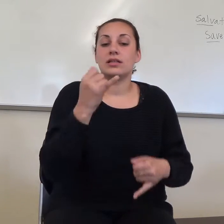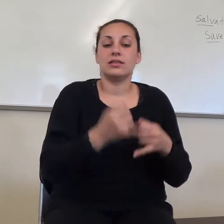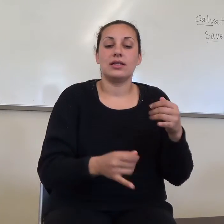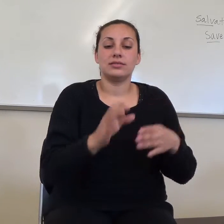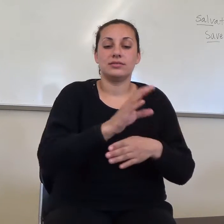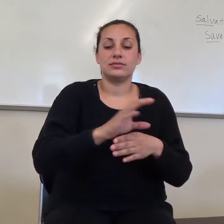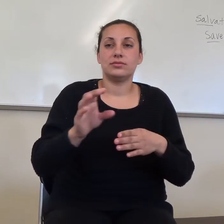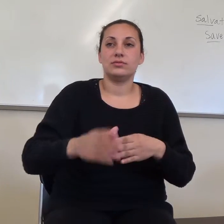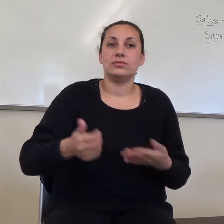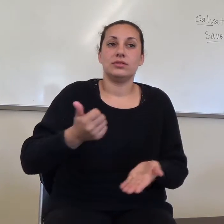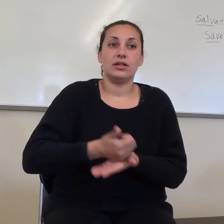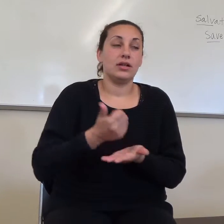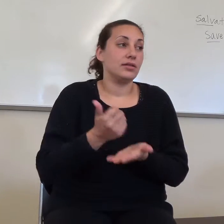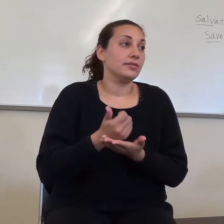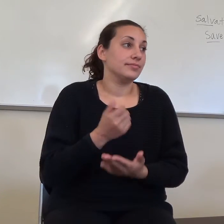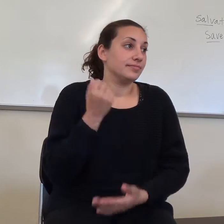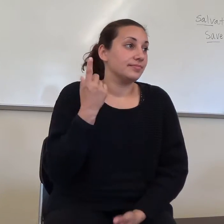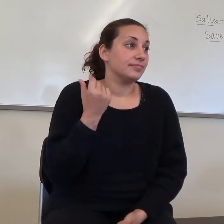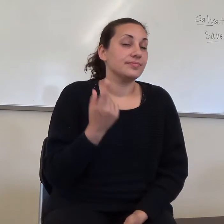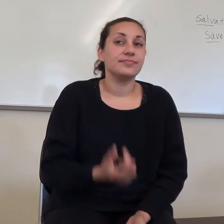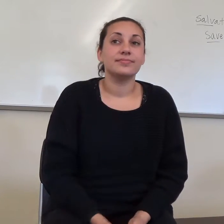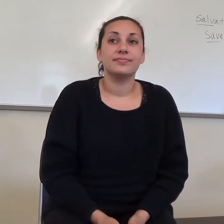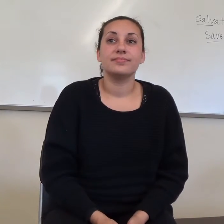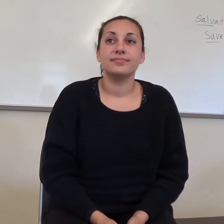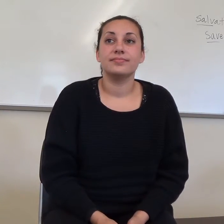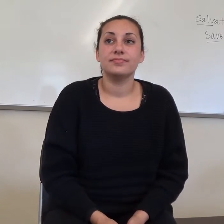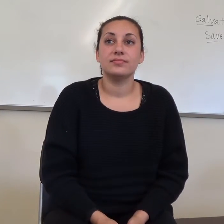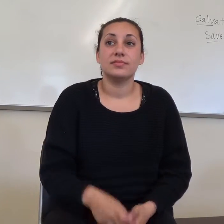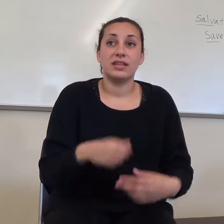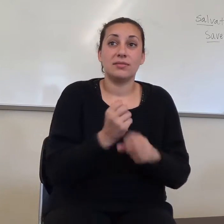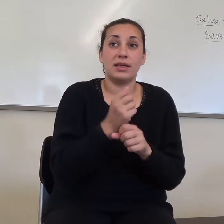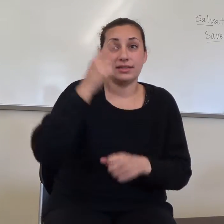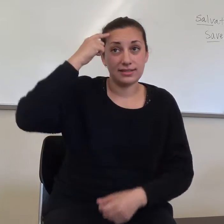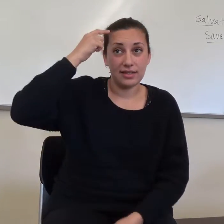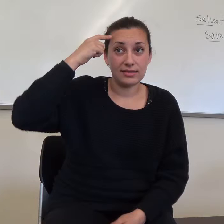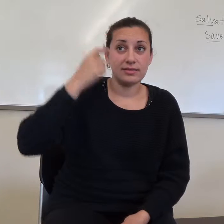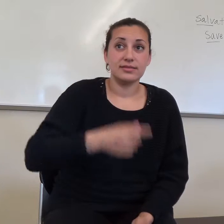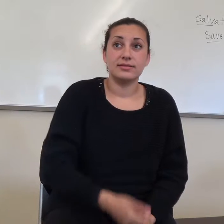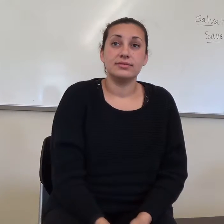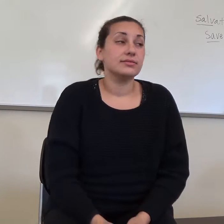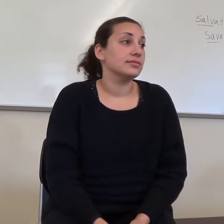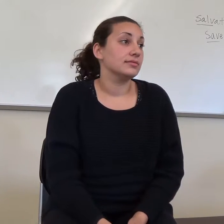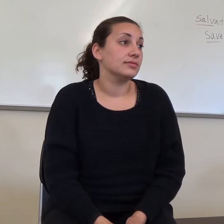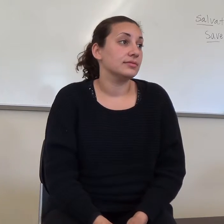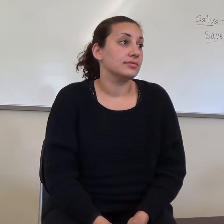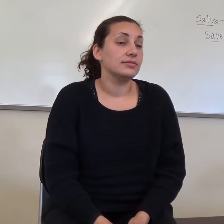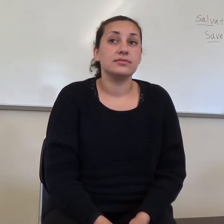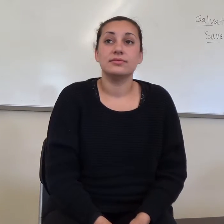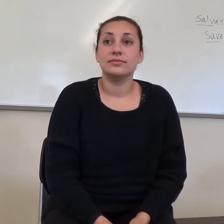Does that make sense? This is the introduction. This is what's happening. Here's what they're trying to do.